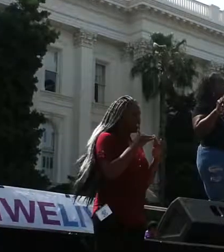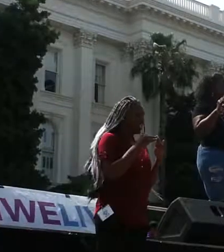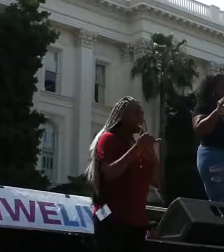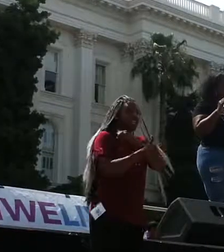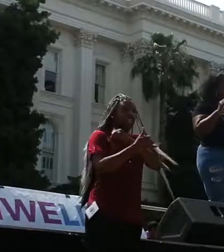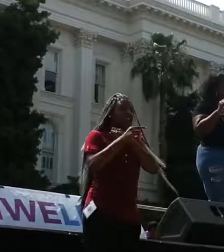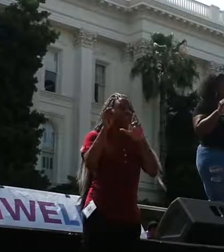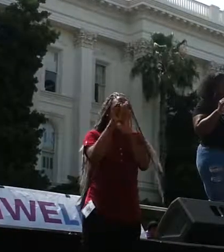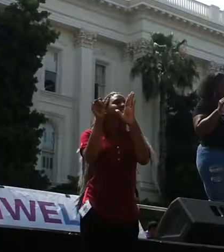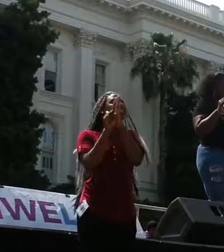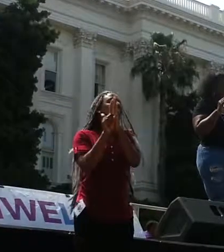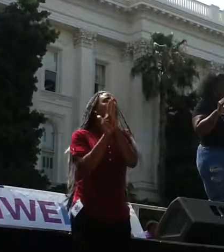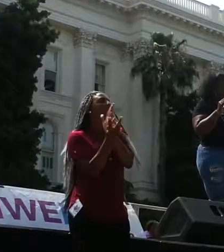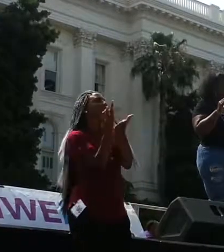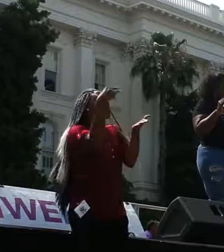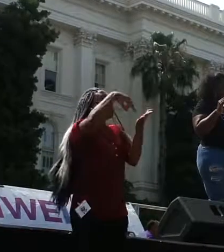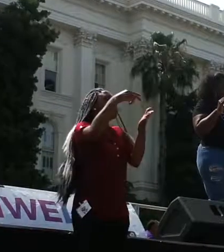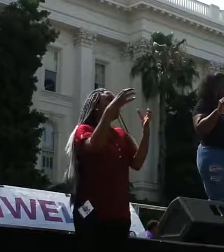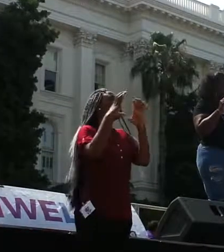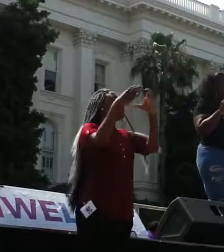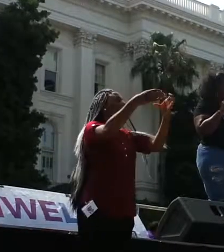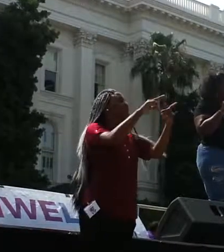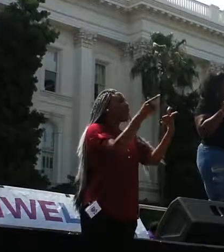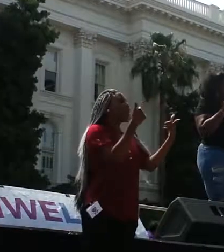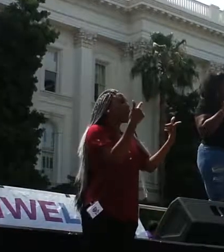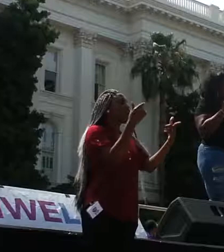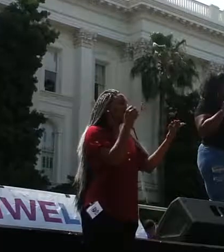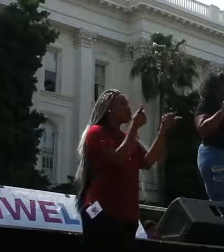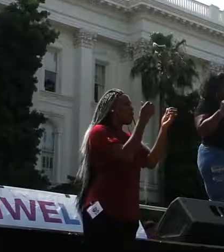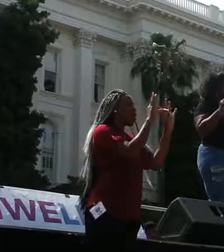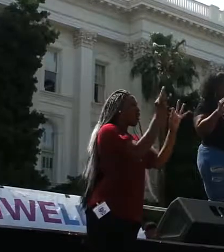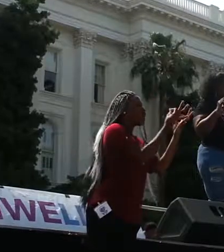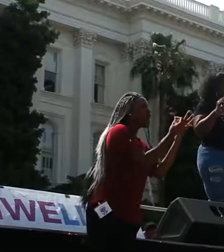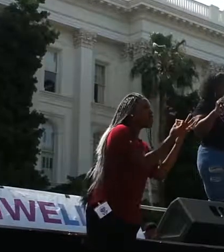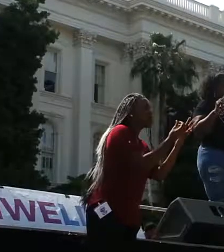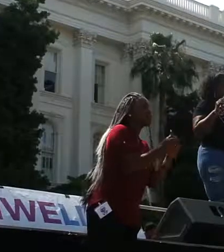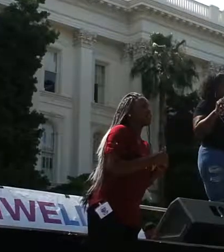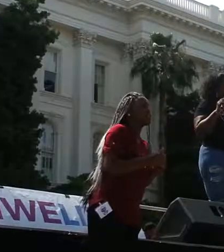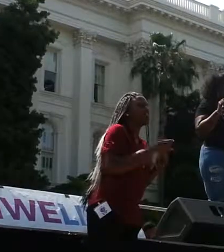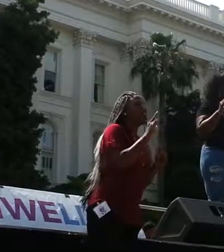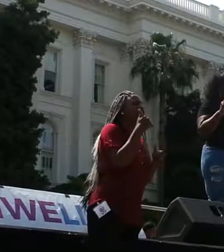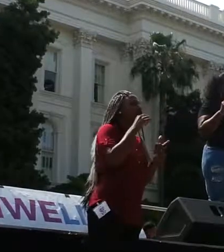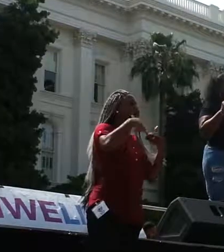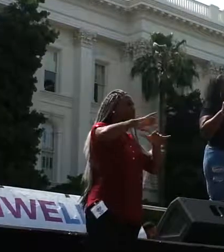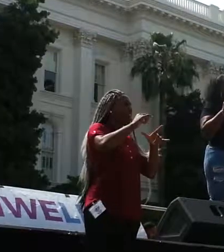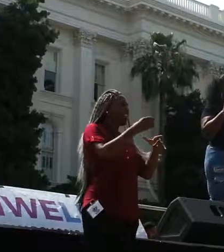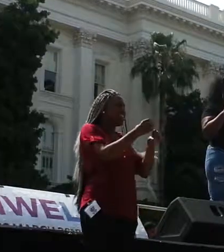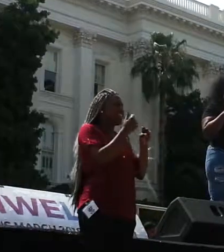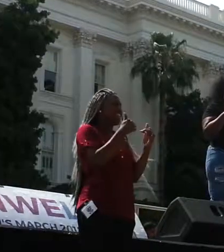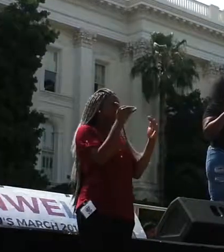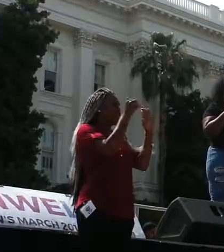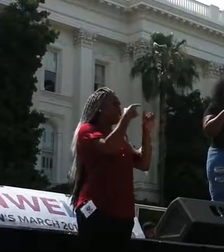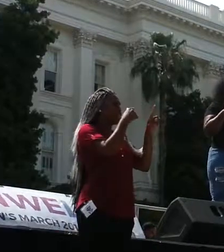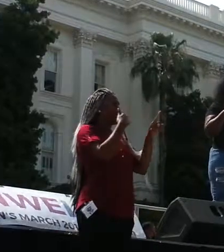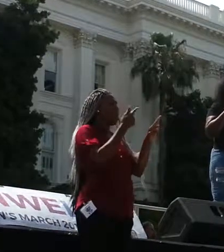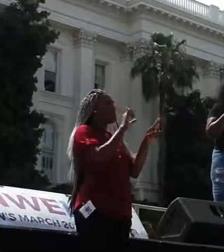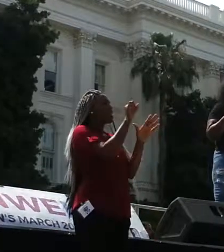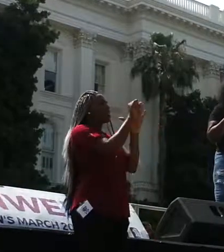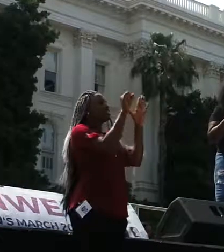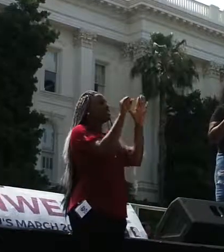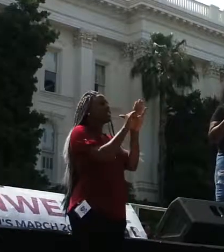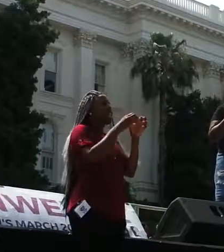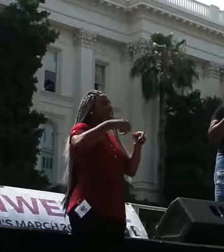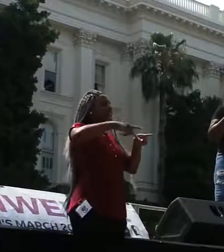show up and show out for families who seek answers for state-sanctioned violence against their loved ones in this community. We